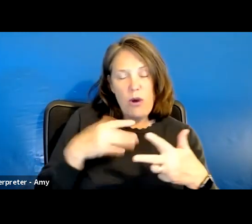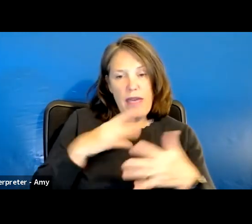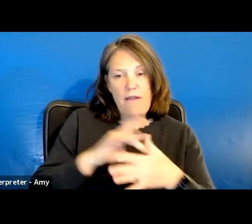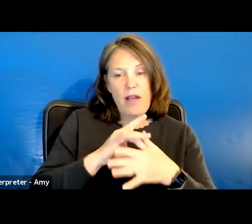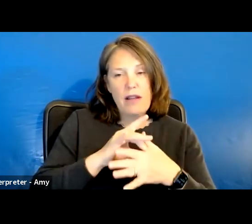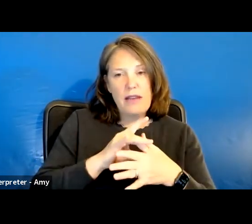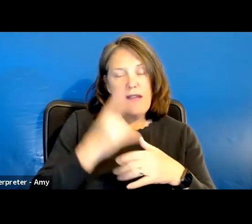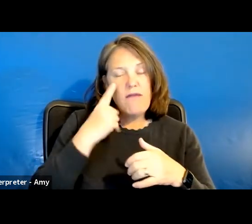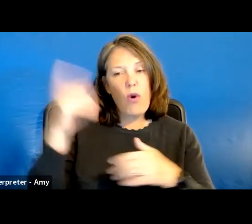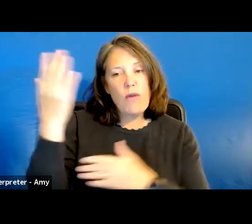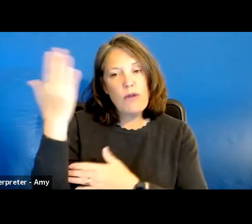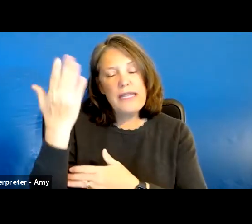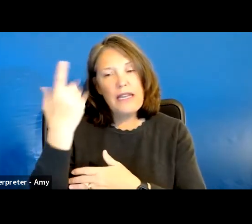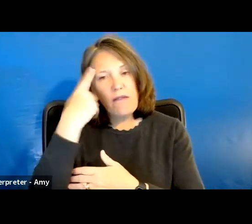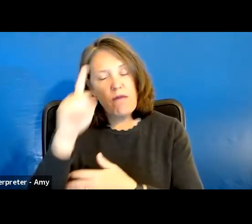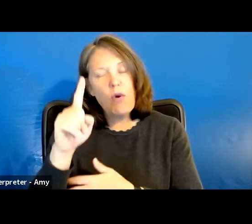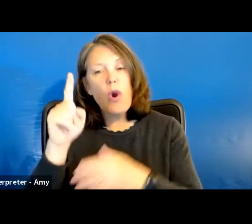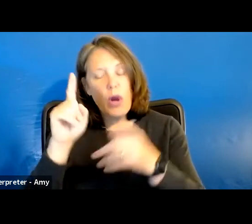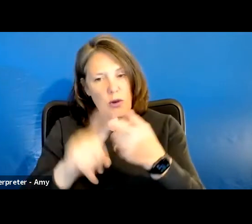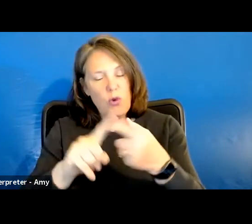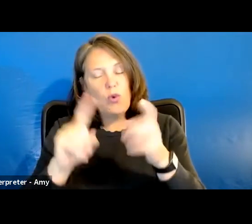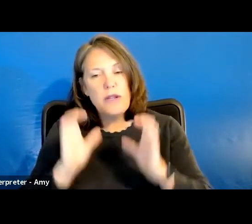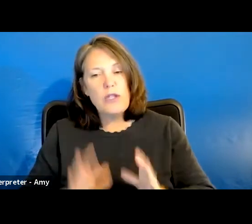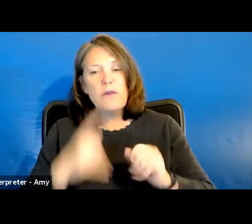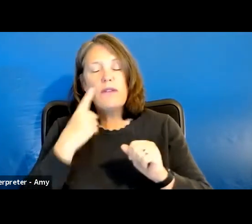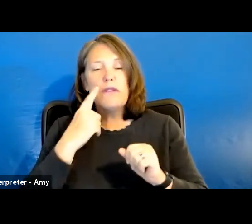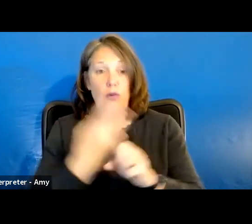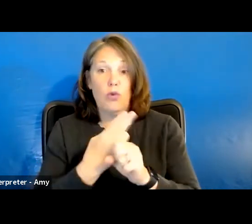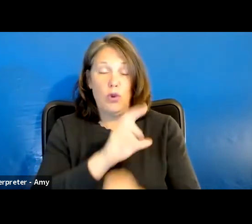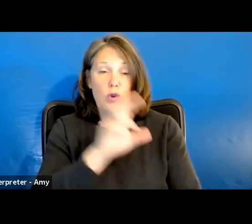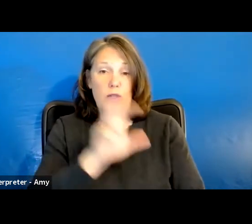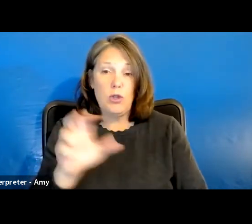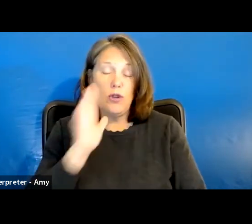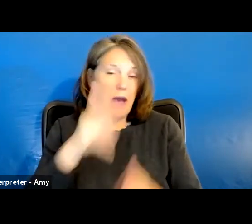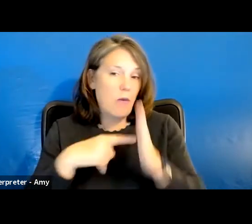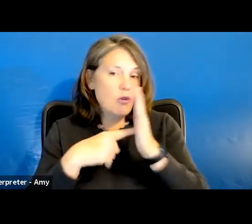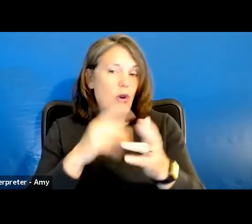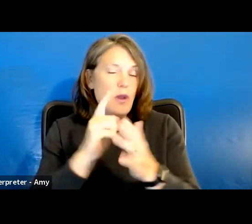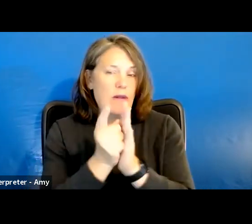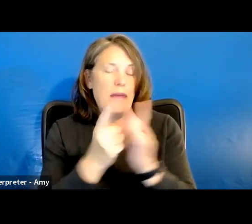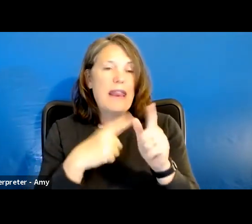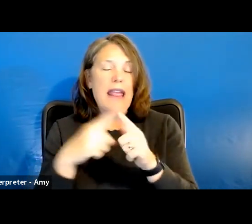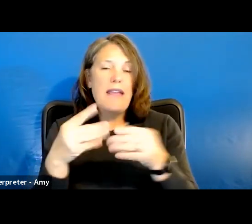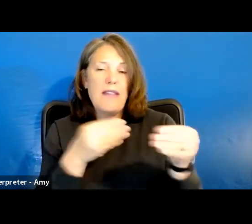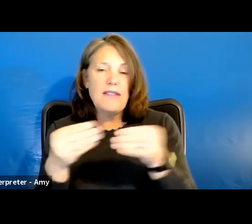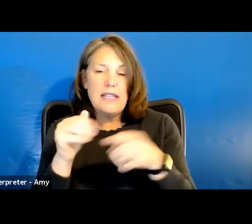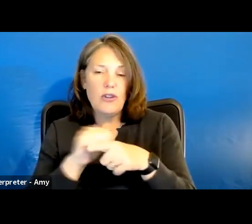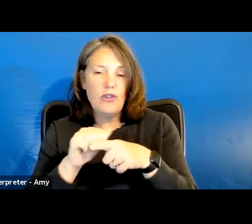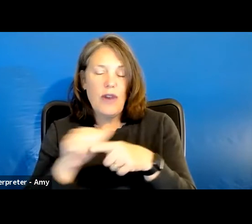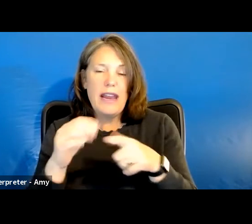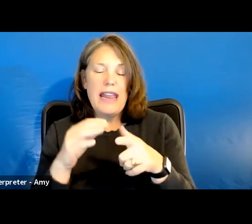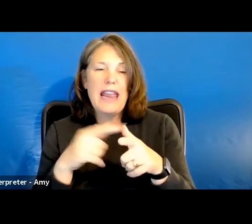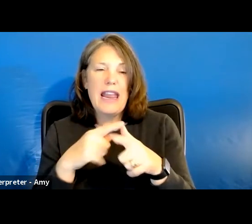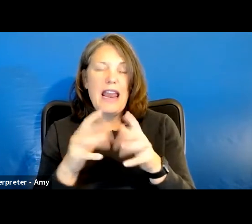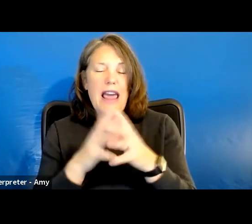presenting to consumers on Zoom. I'll show you that in just a minute. And then also facilitator trainings and lots of